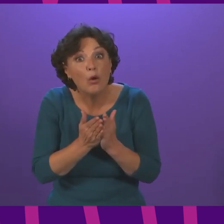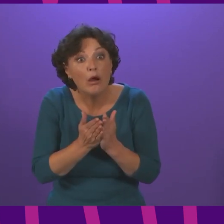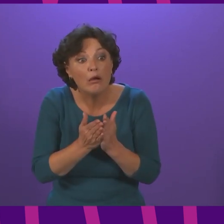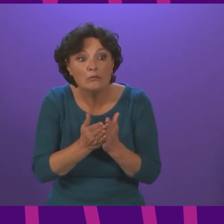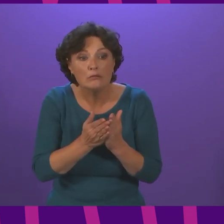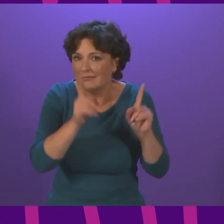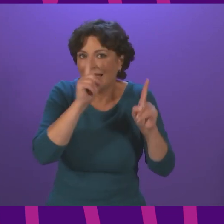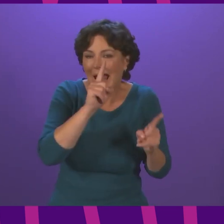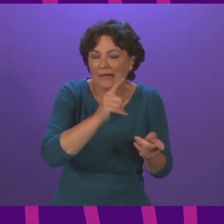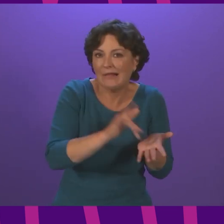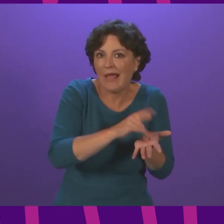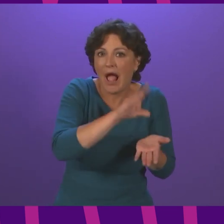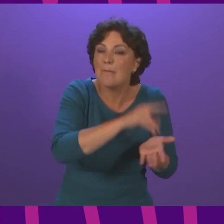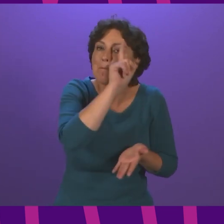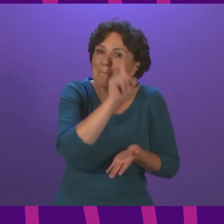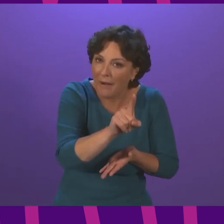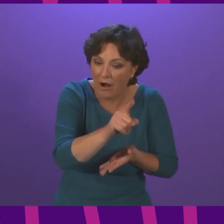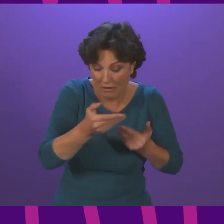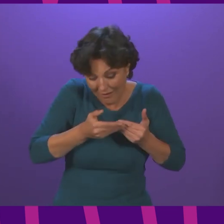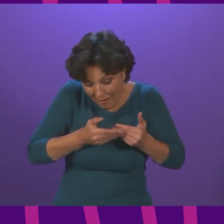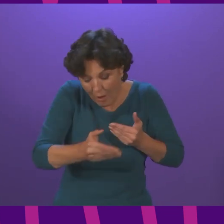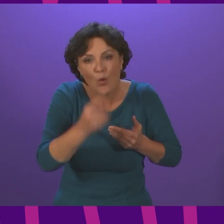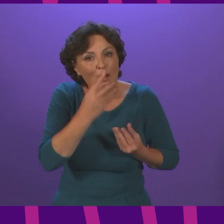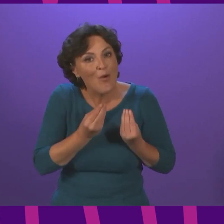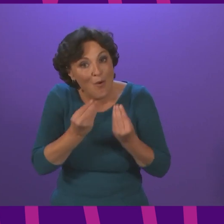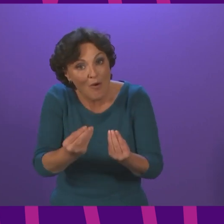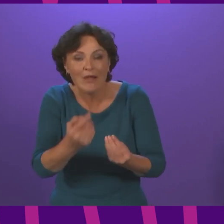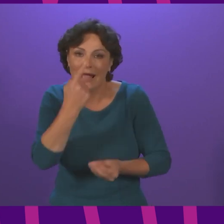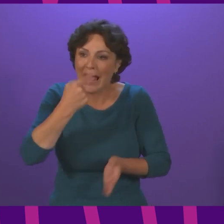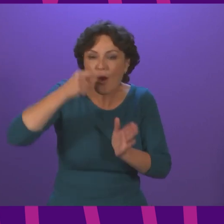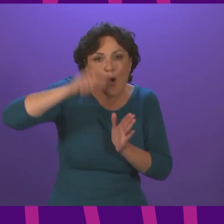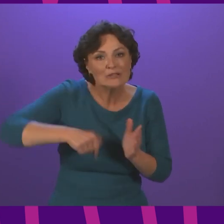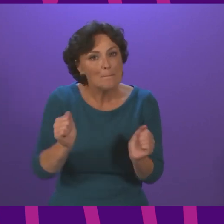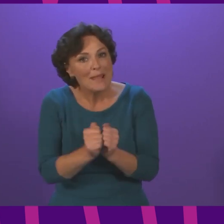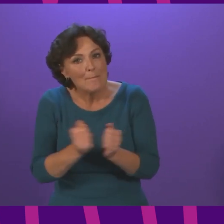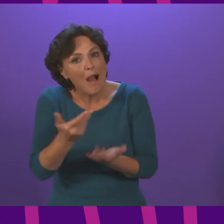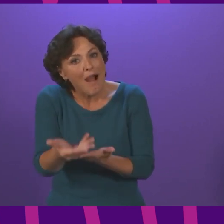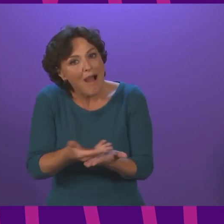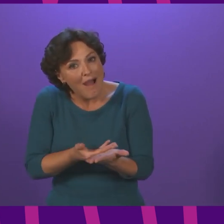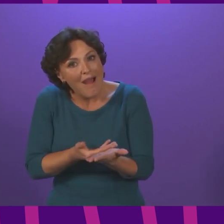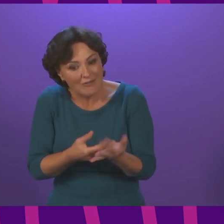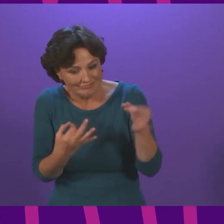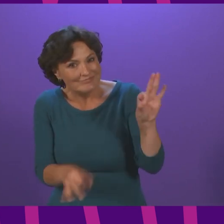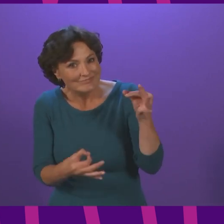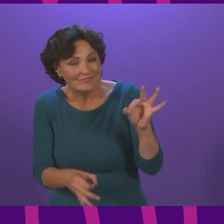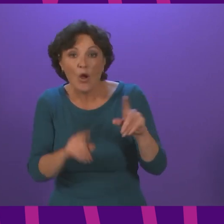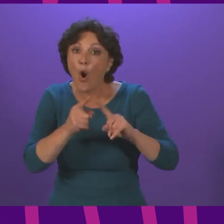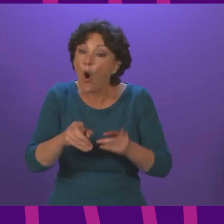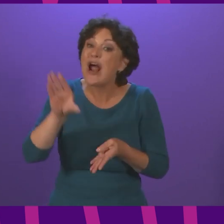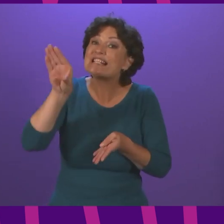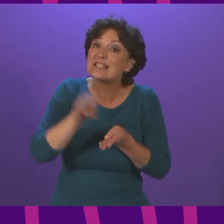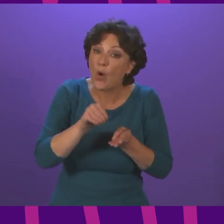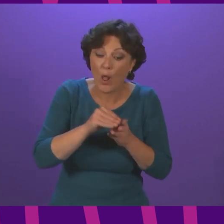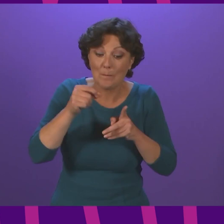throughout this we intend to continue to offer the alternatives of somebody being able to order a paper copy of their vaccination status or download a